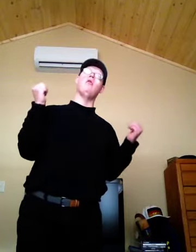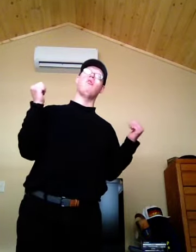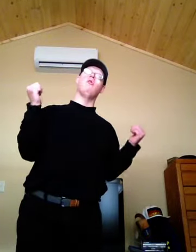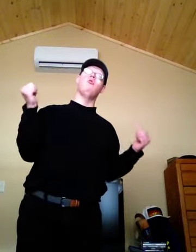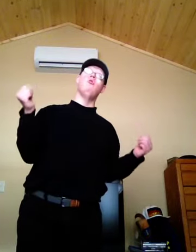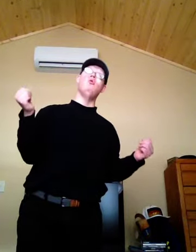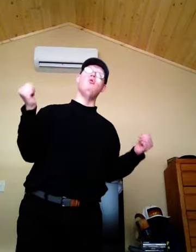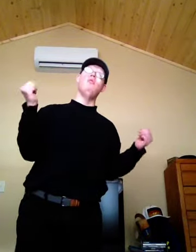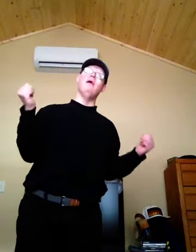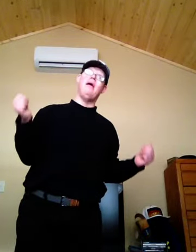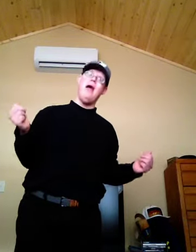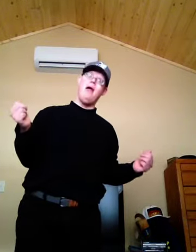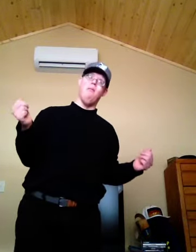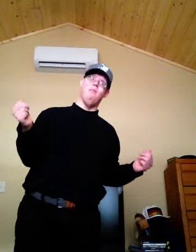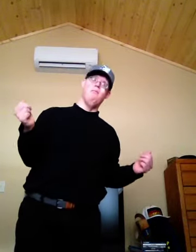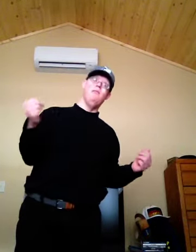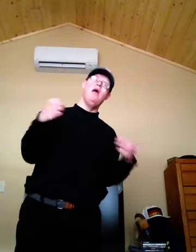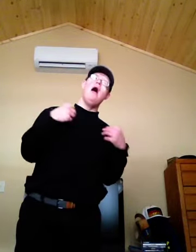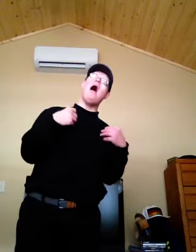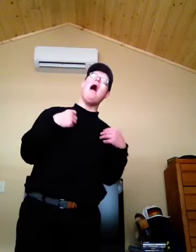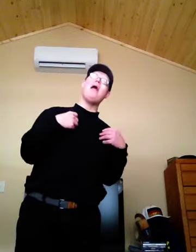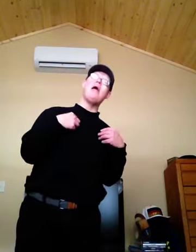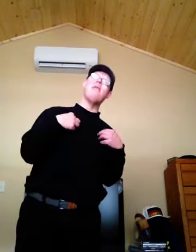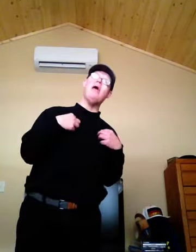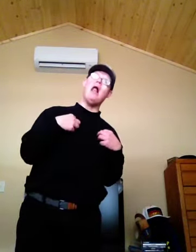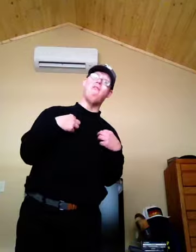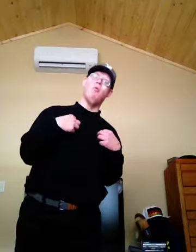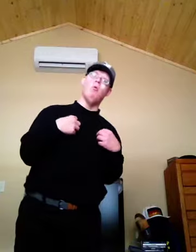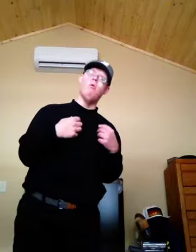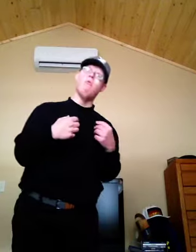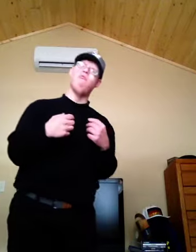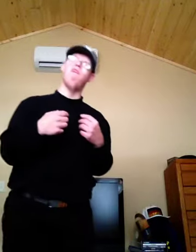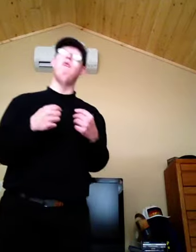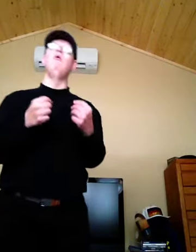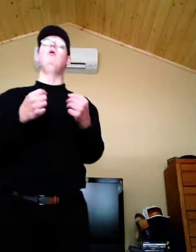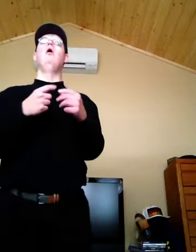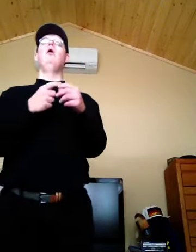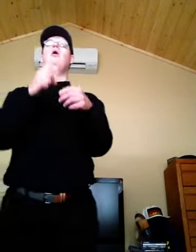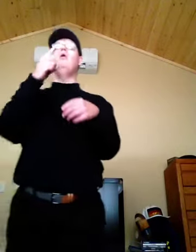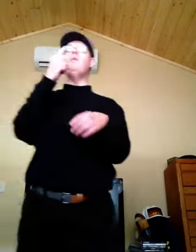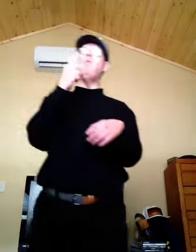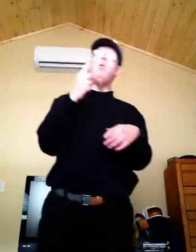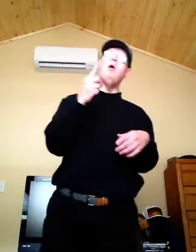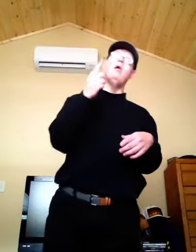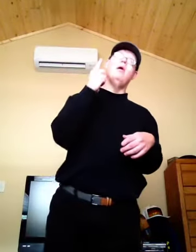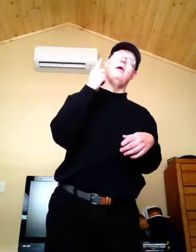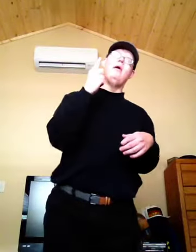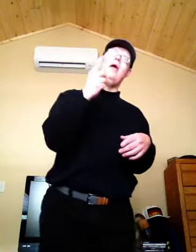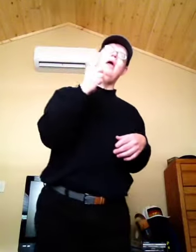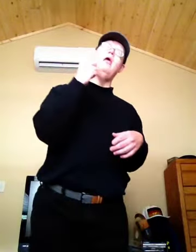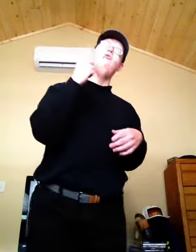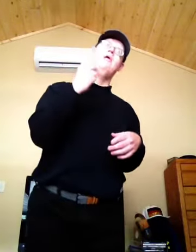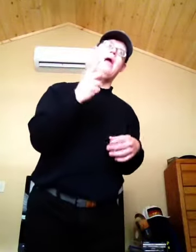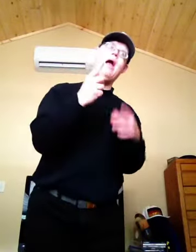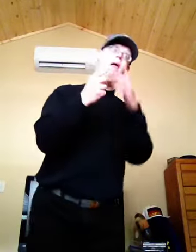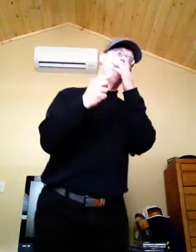to the game. I am the alpha wolf. Number one key to the game